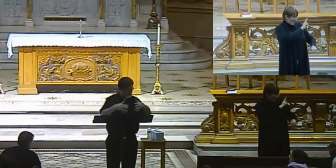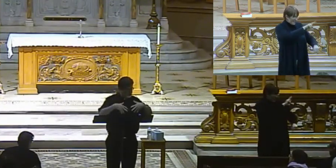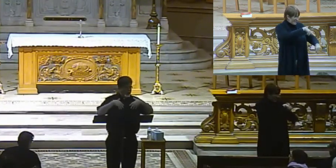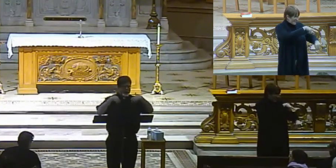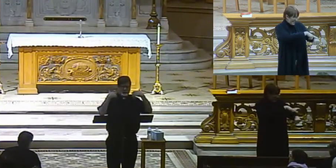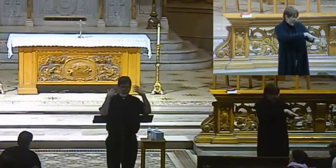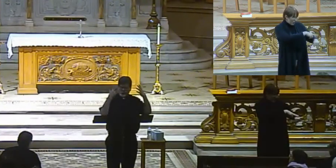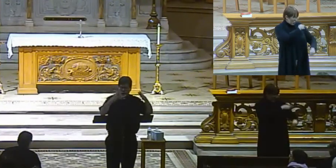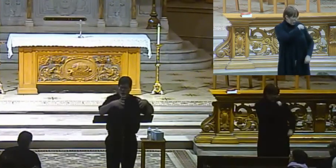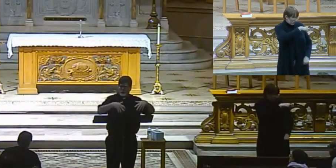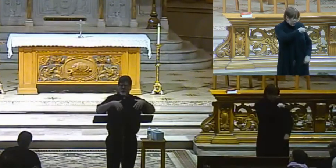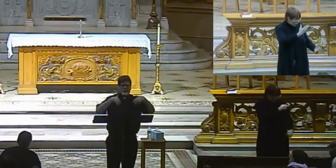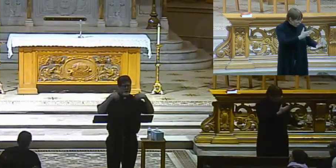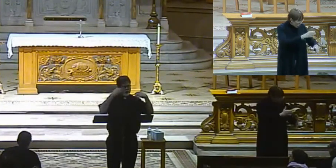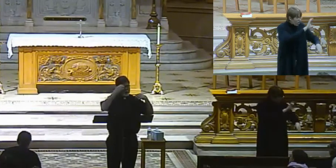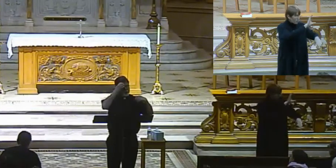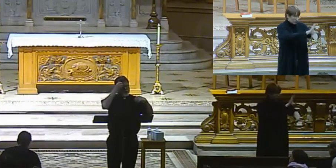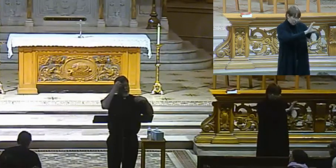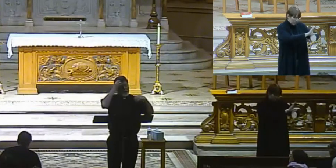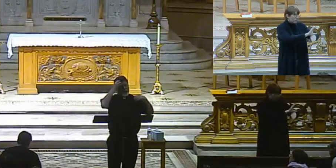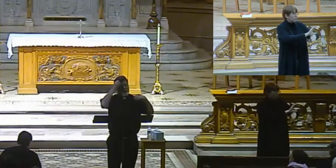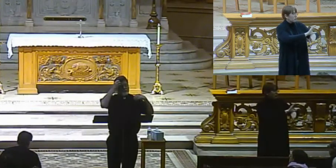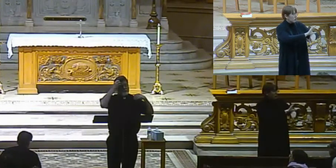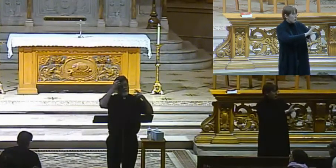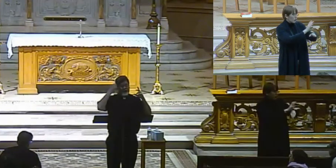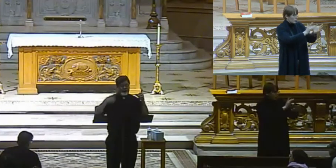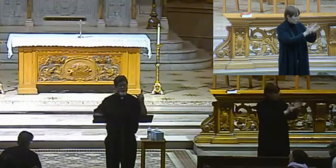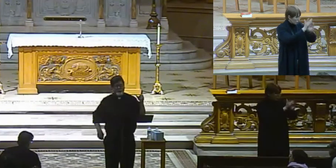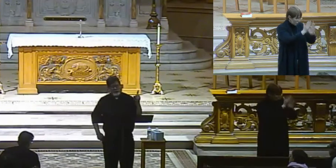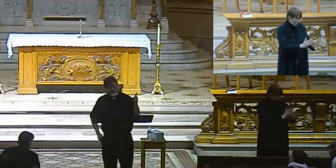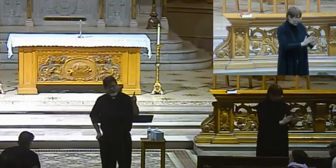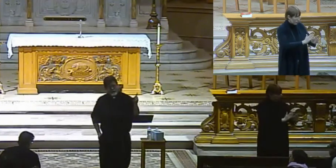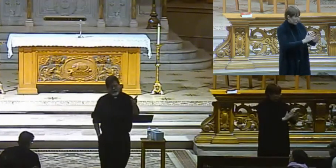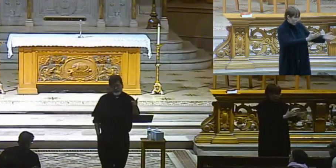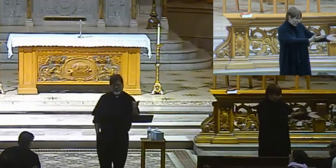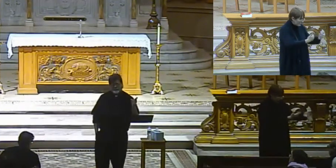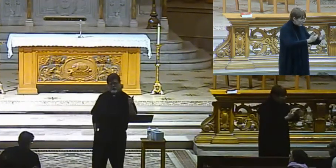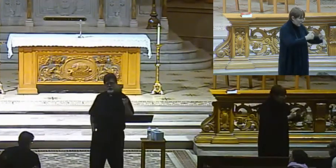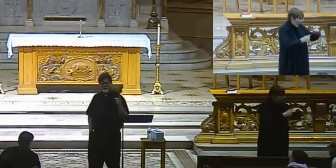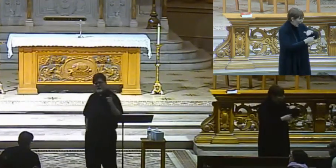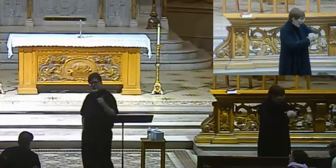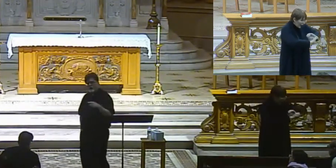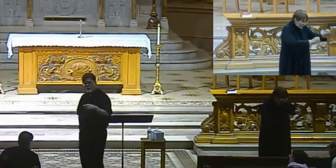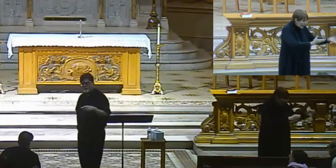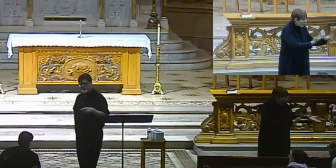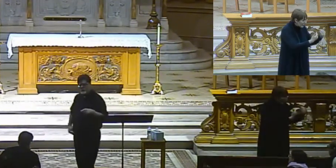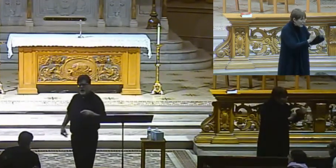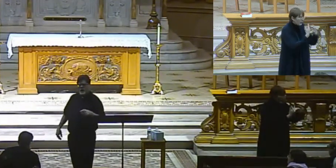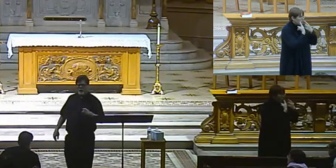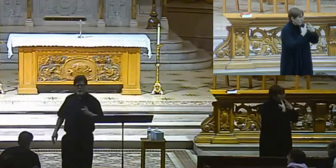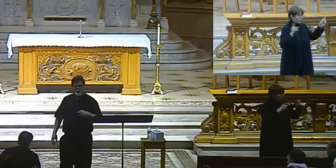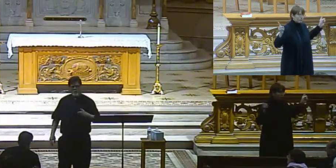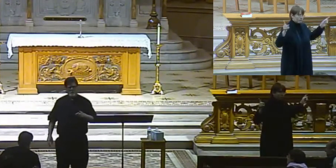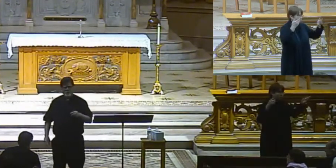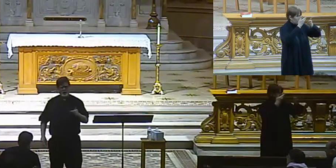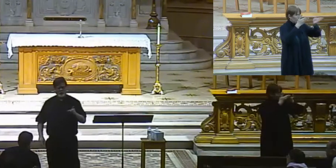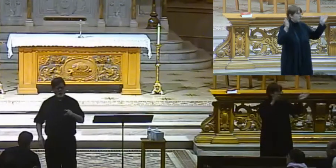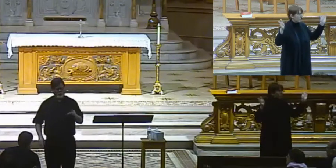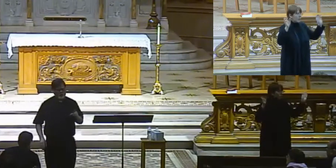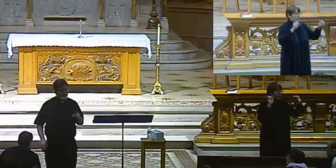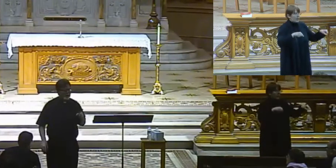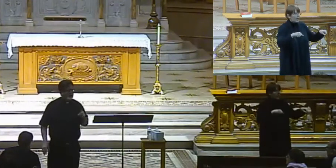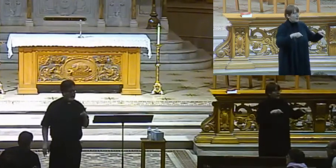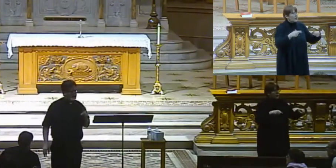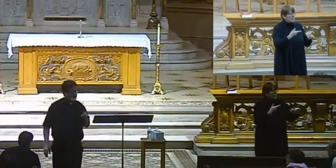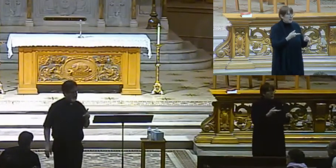St. Peter's and St. John and the others. But when Constantine first came into Rome, Rome was no